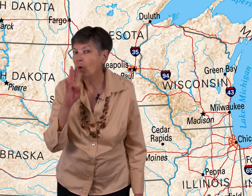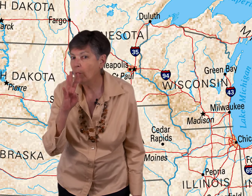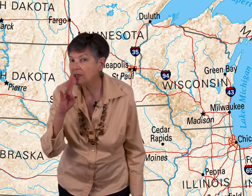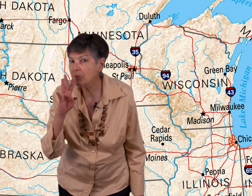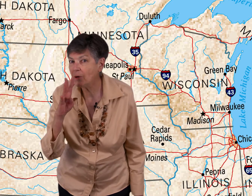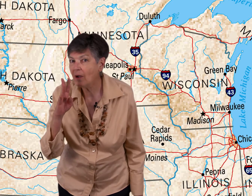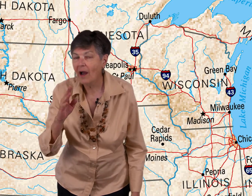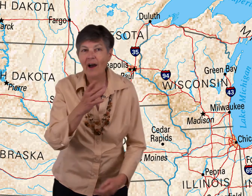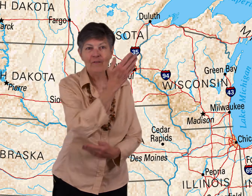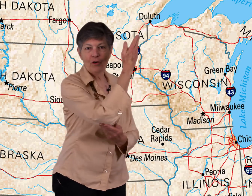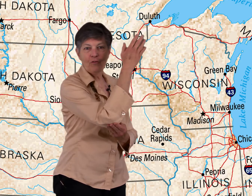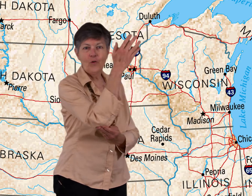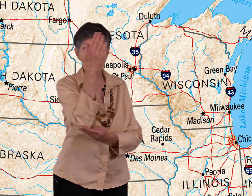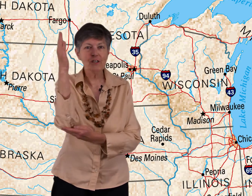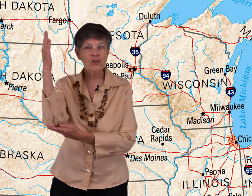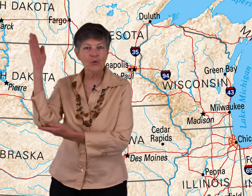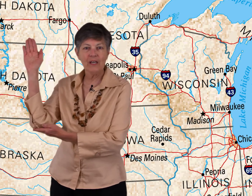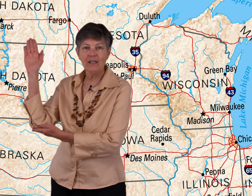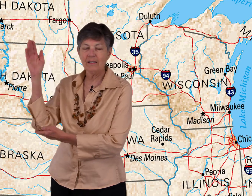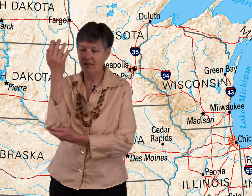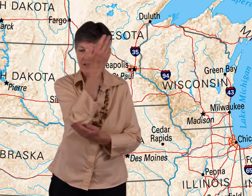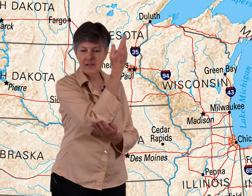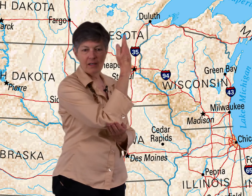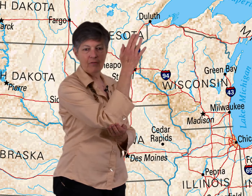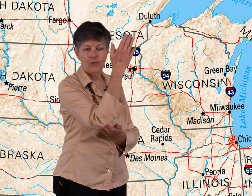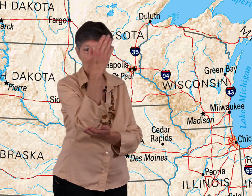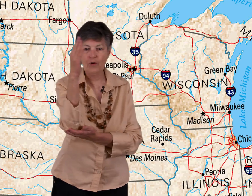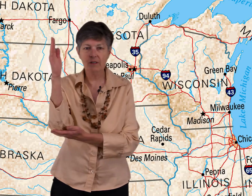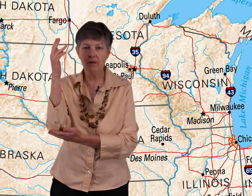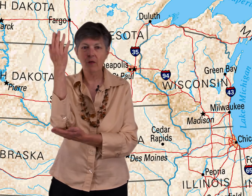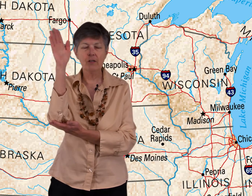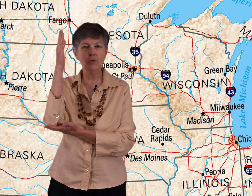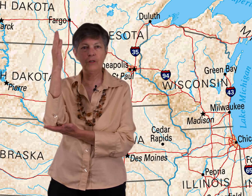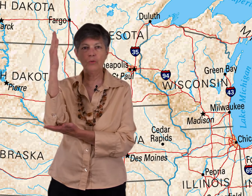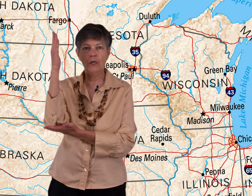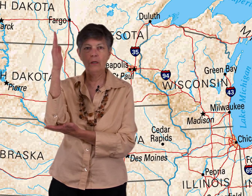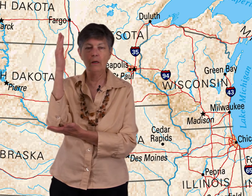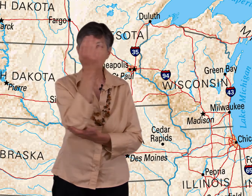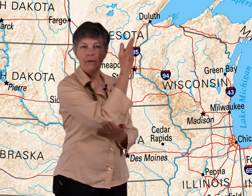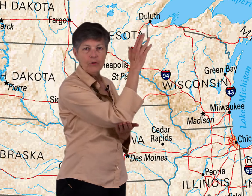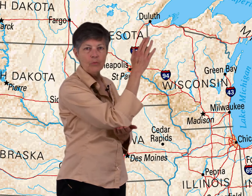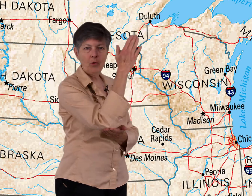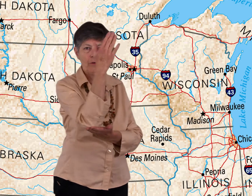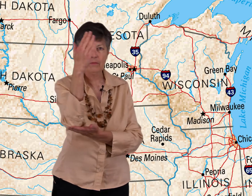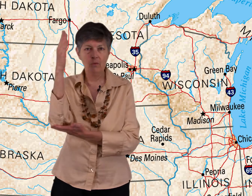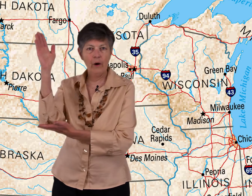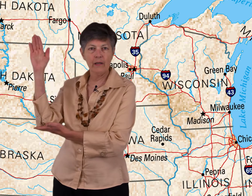whisper of the forest trees. This is a sign for forest. This would be tree, but if you do more than one,